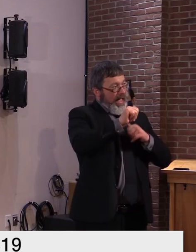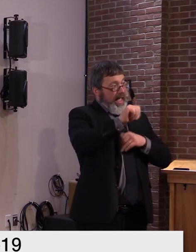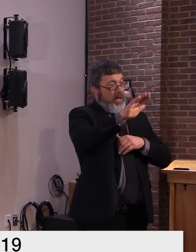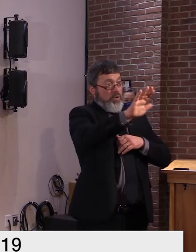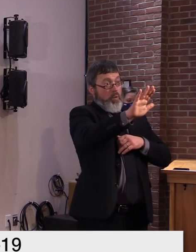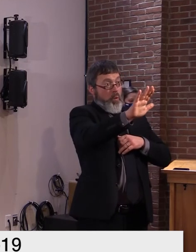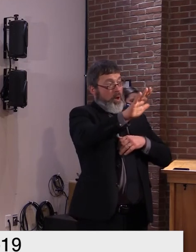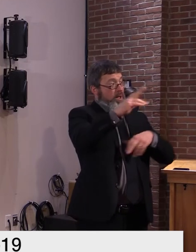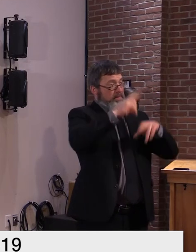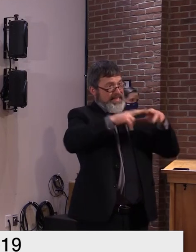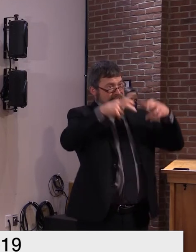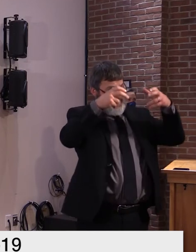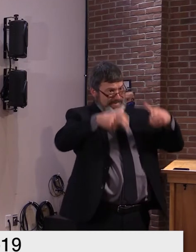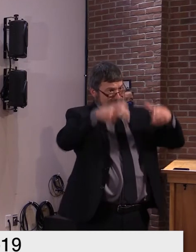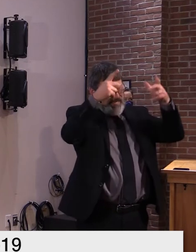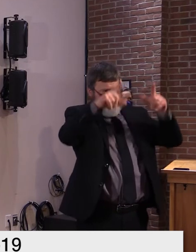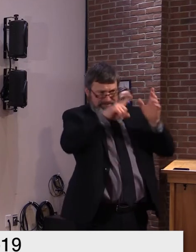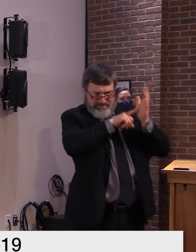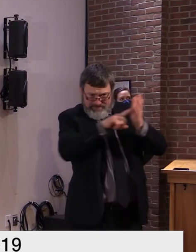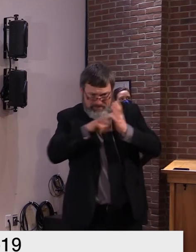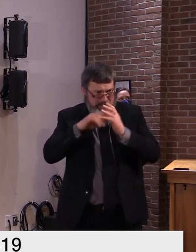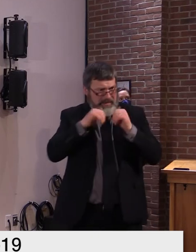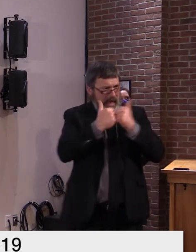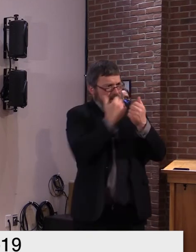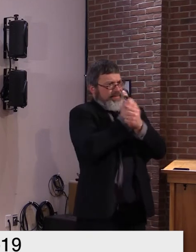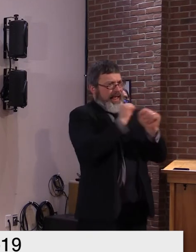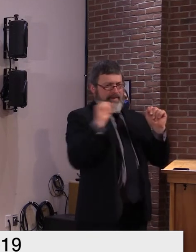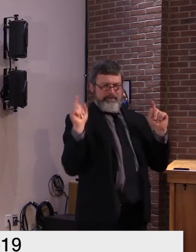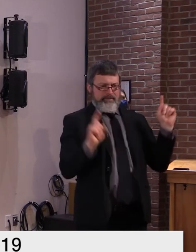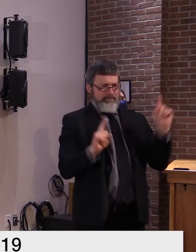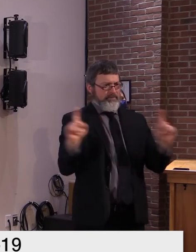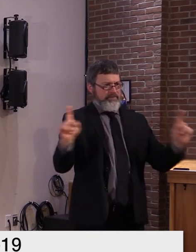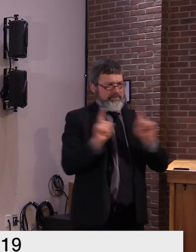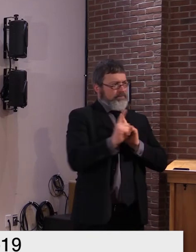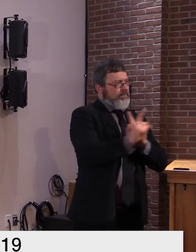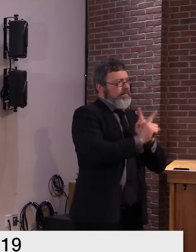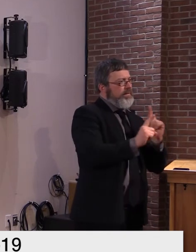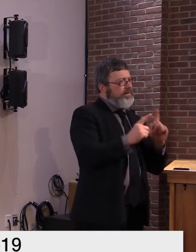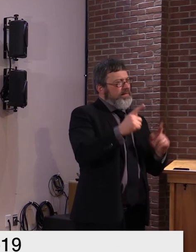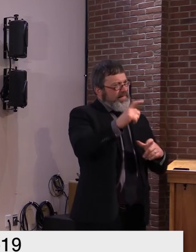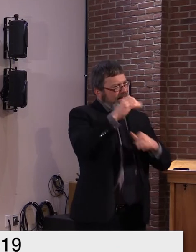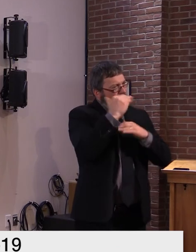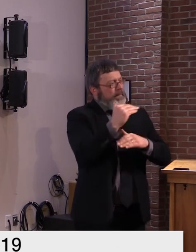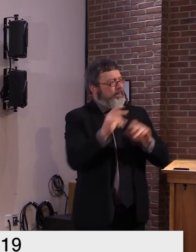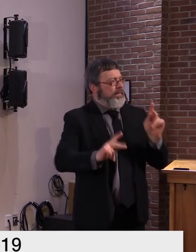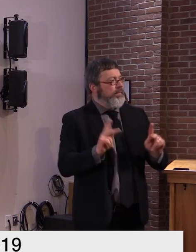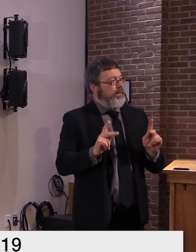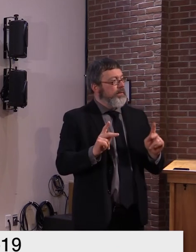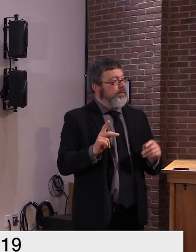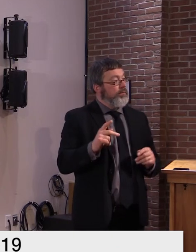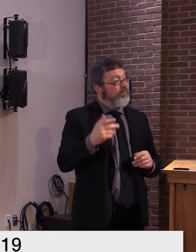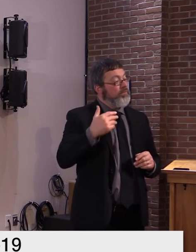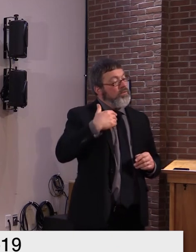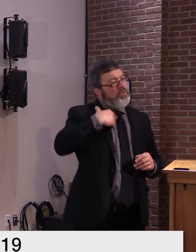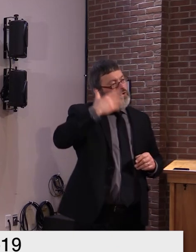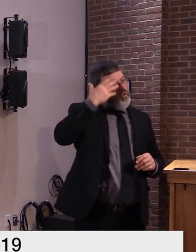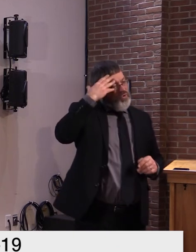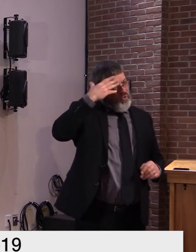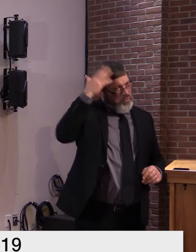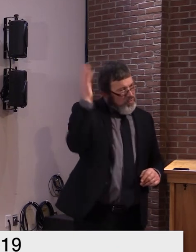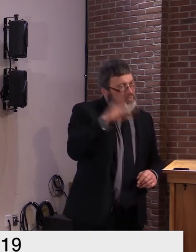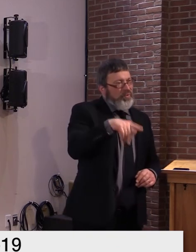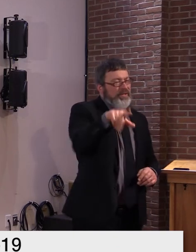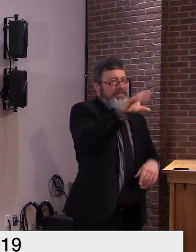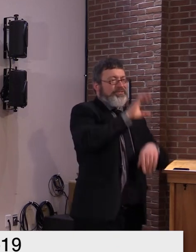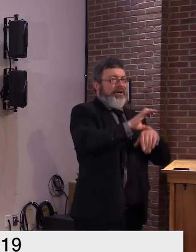get together. And it's an important holiday for many. So it's an important religious holiday at